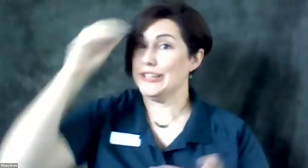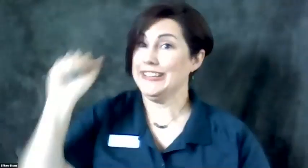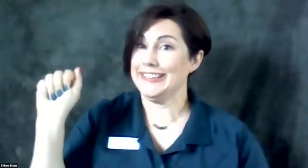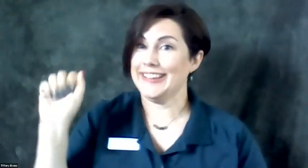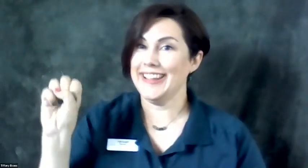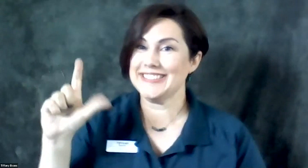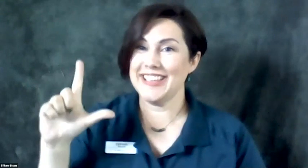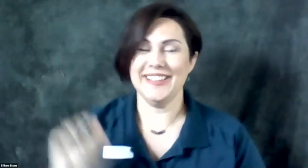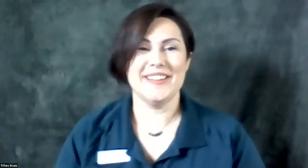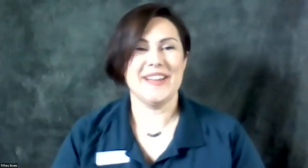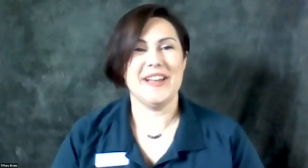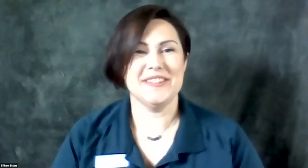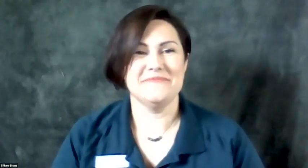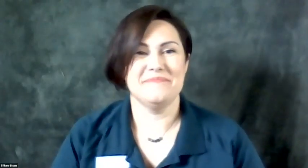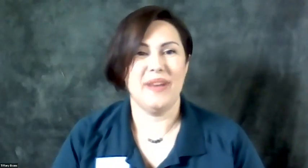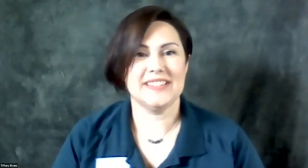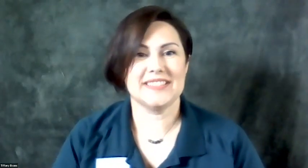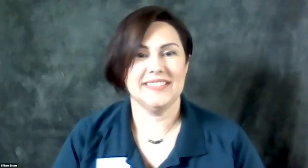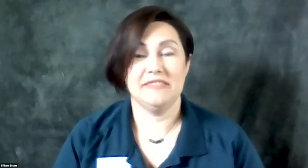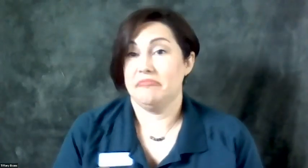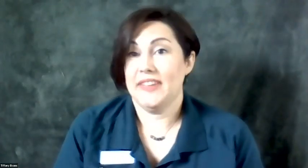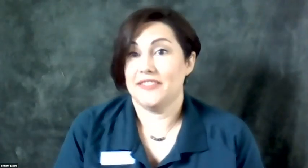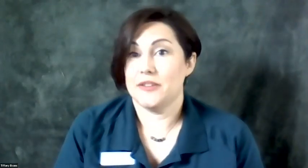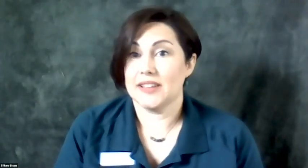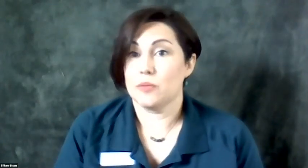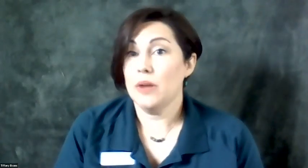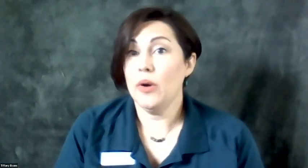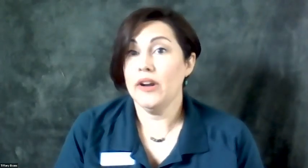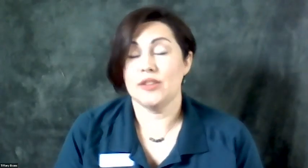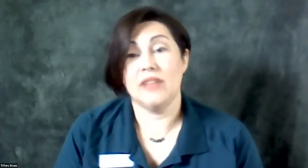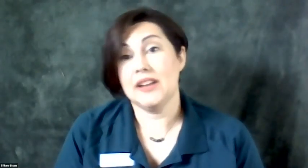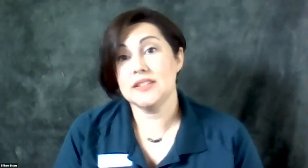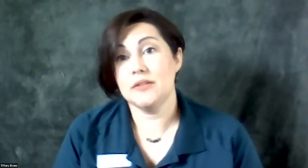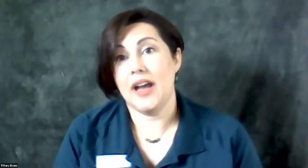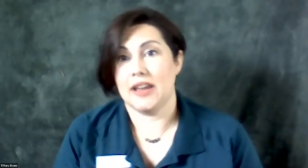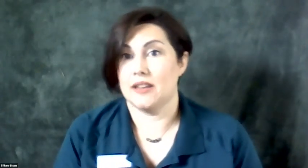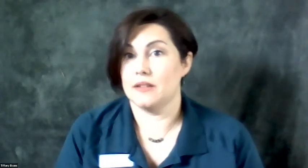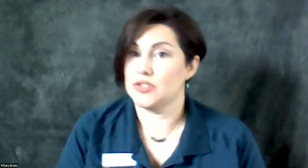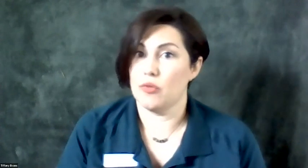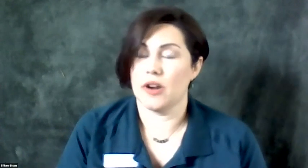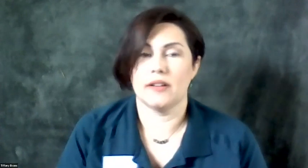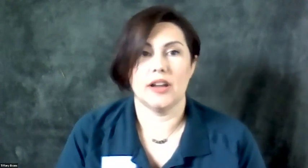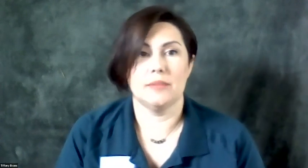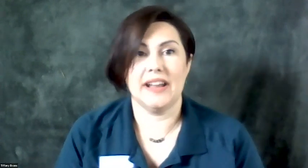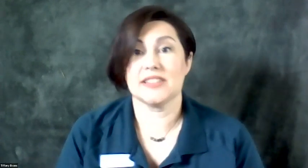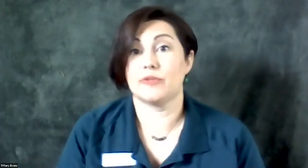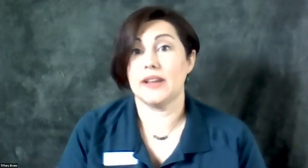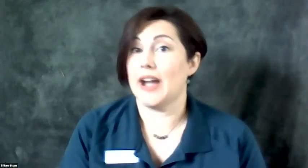ASL. Um, but if you guys want more and you let us know that I can always do more. Um, but as of right now, we